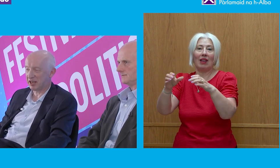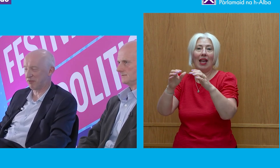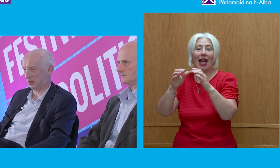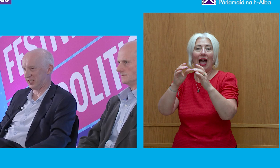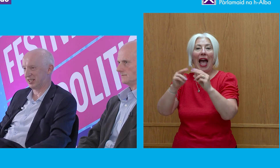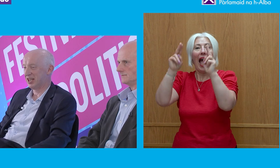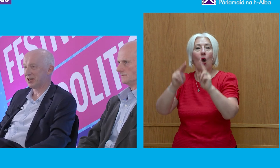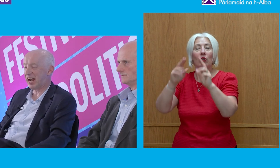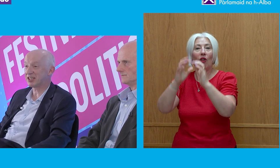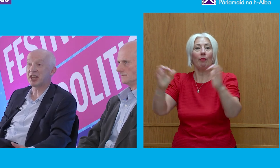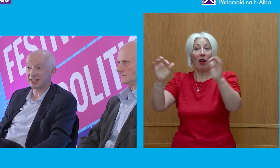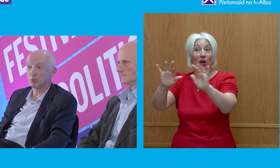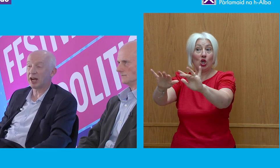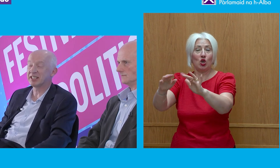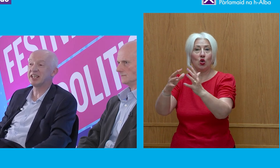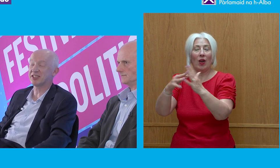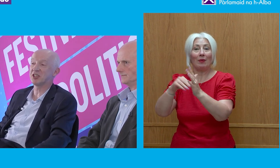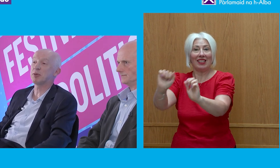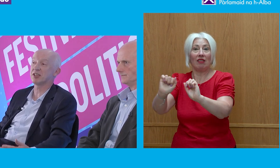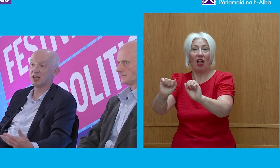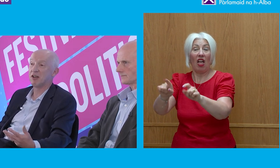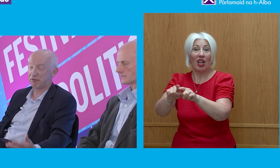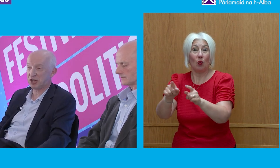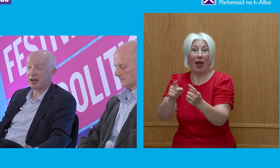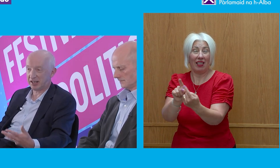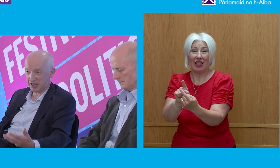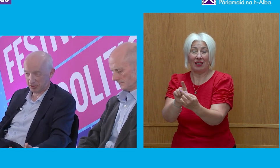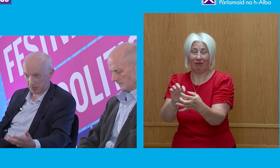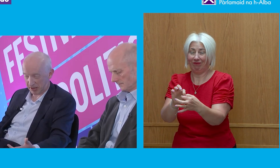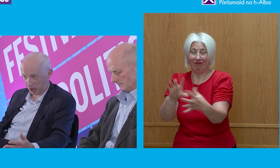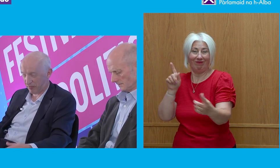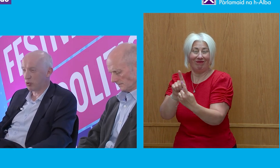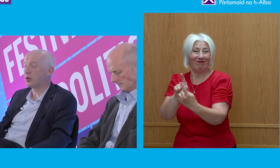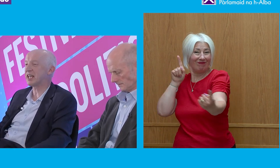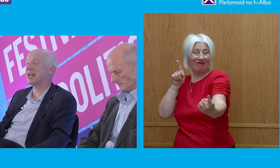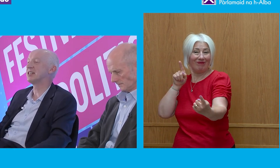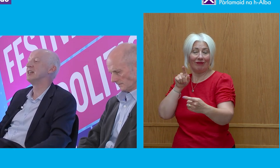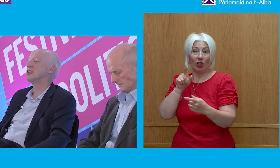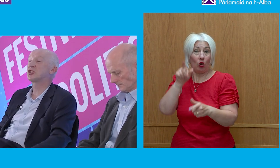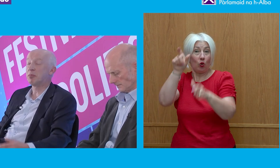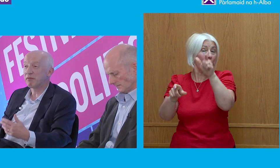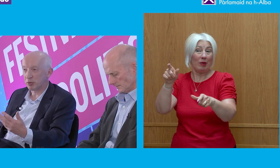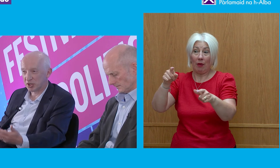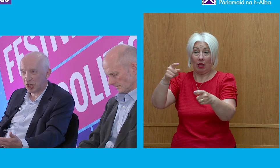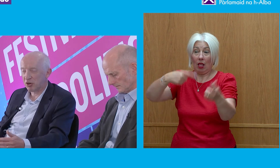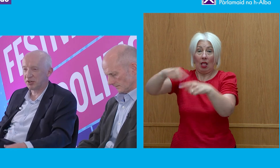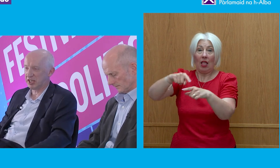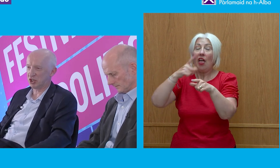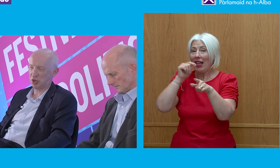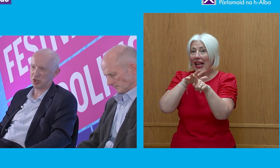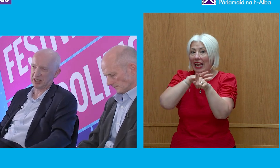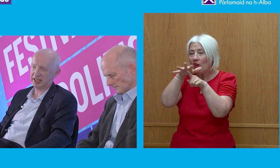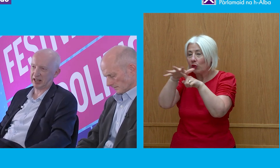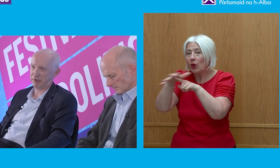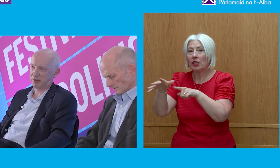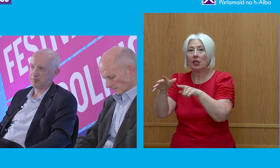those are the influences that act and that is why it is distance because fundamentally those are the people who have always had some influence over the